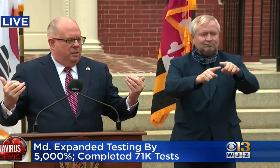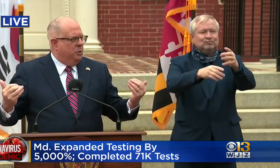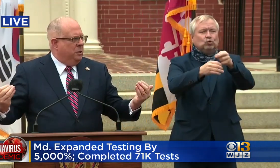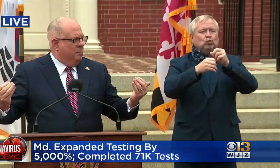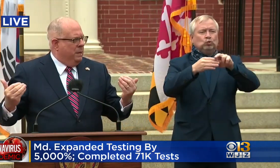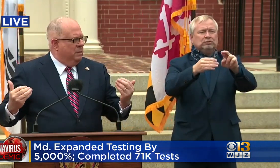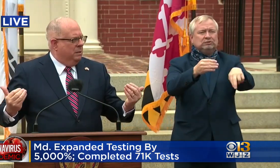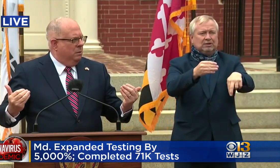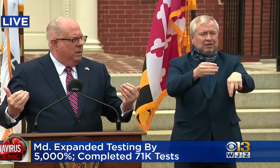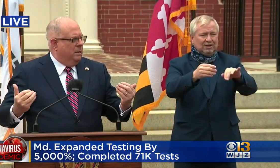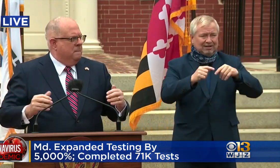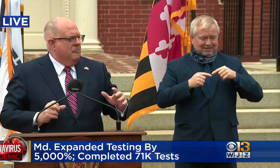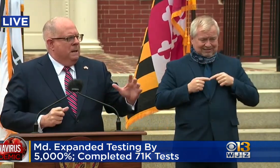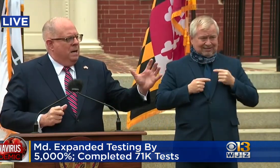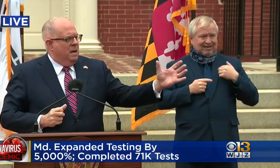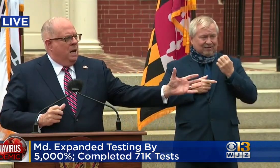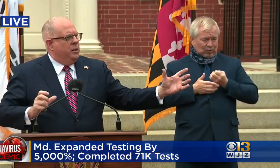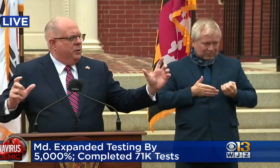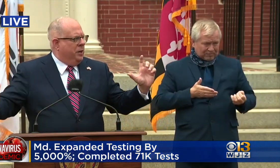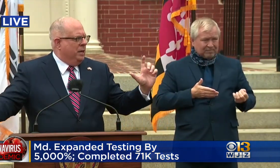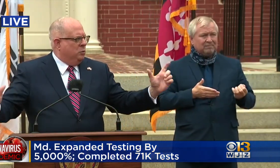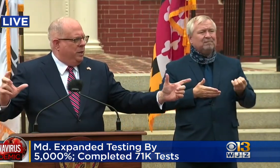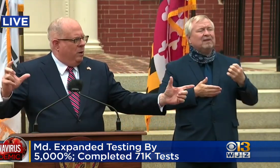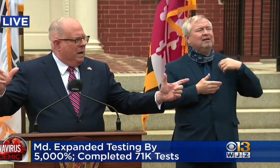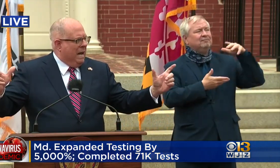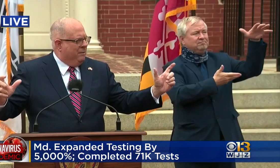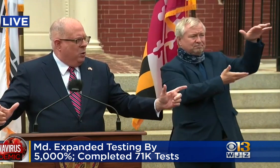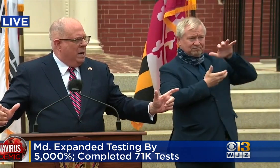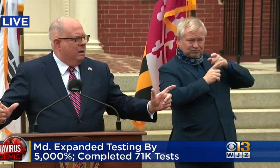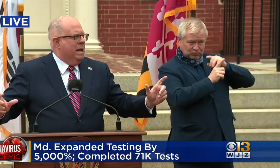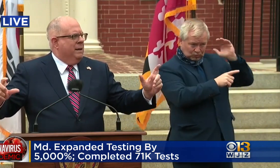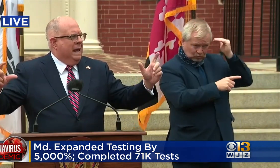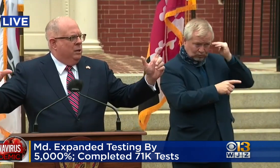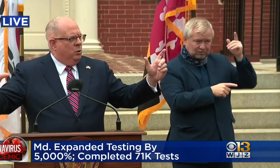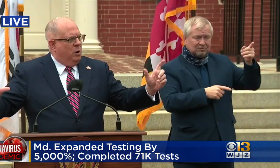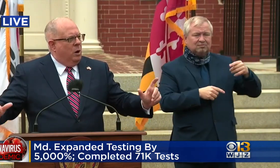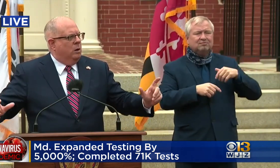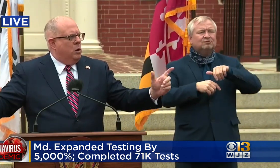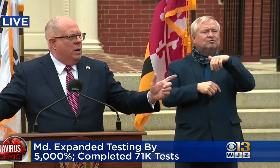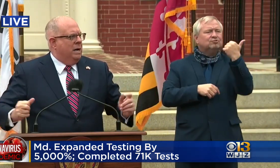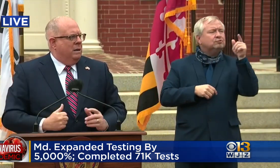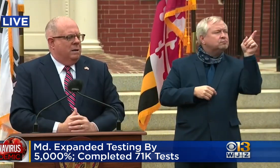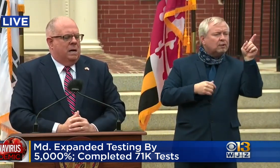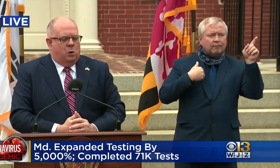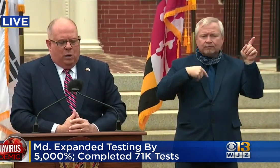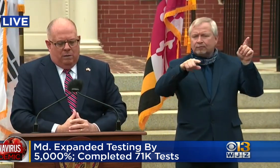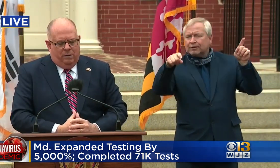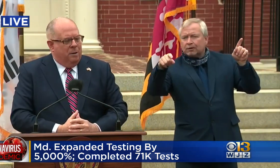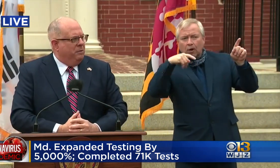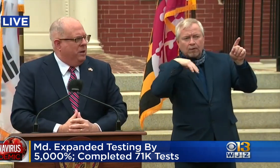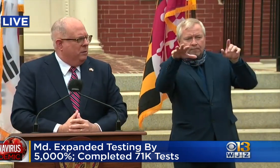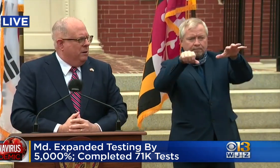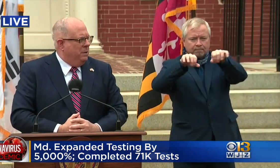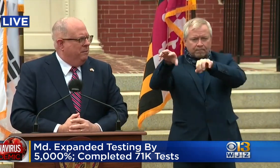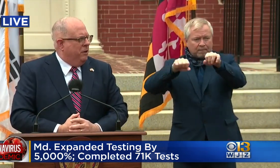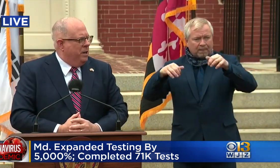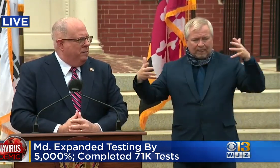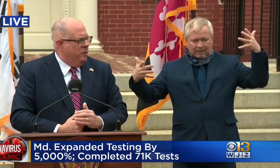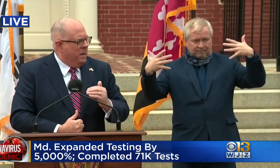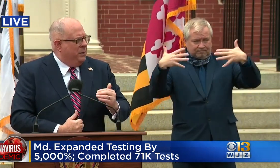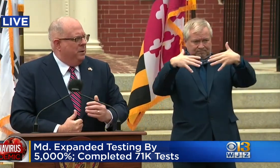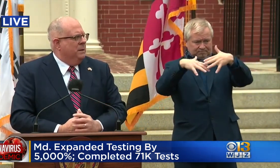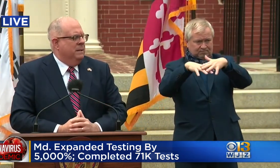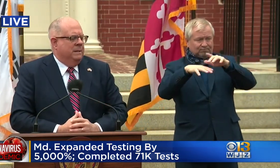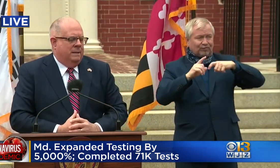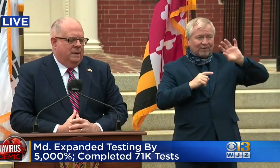the two companies in Korea. Other things we have acquired and or are acquiring from the federal government and from